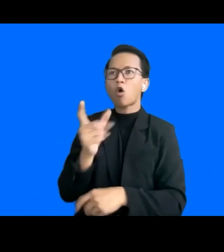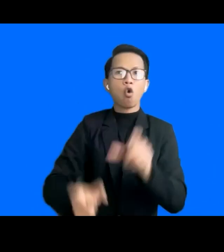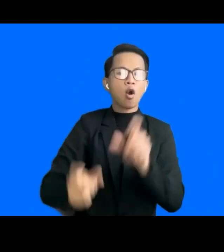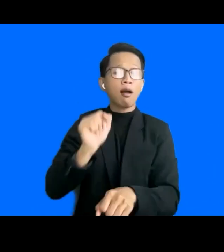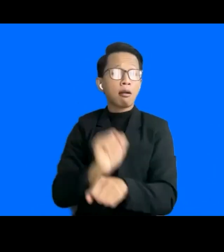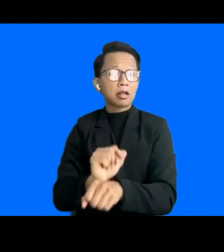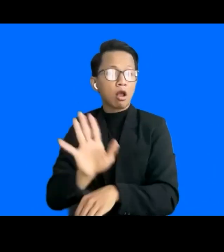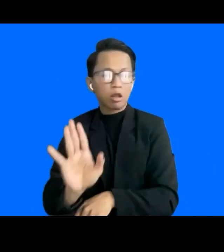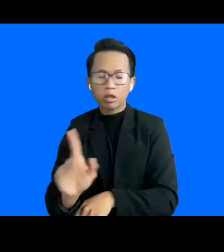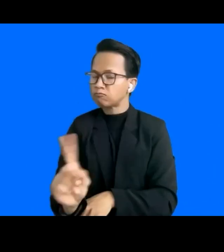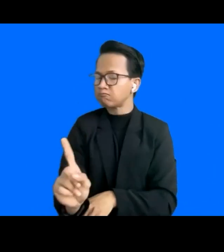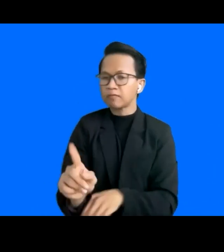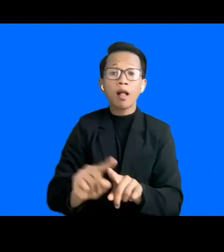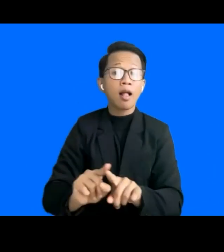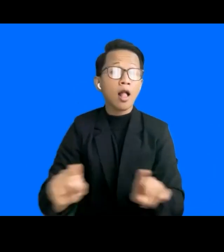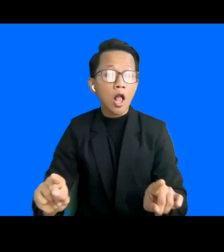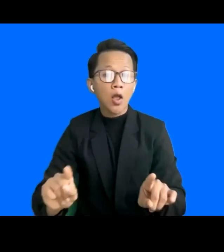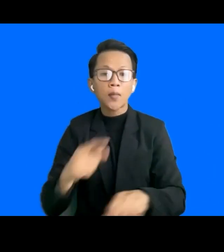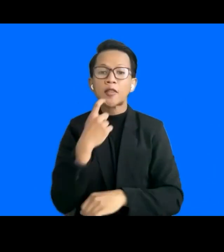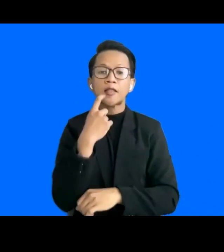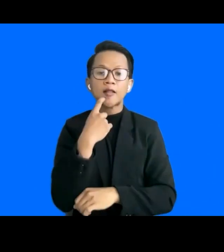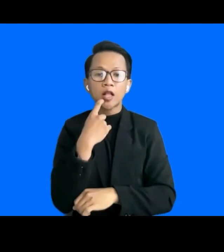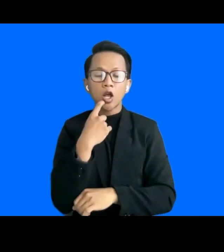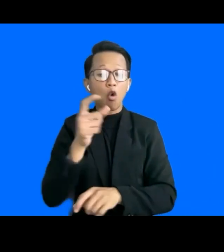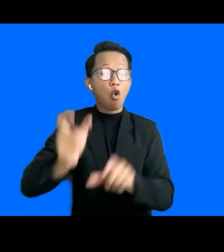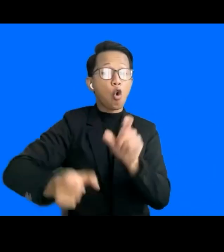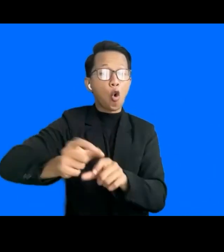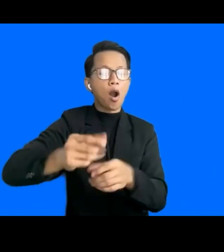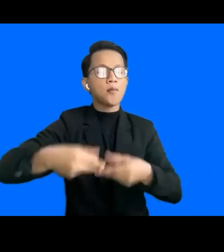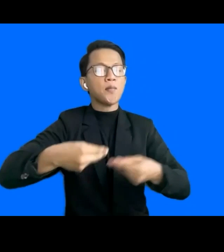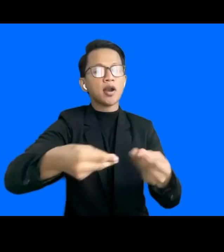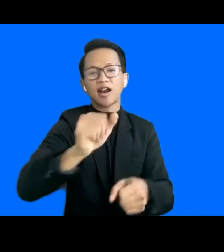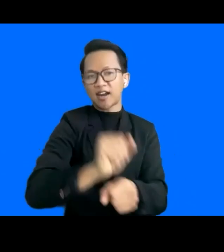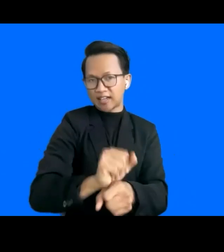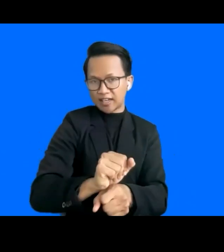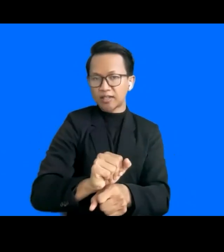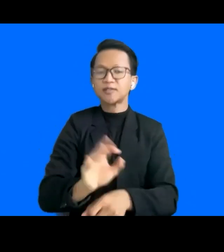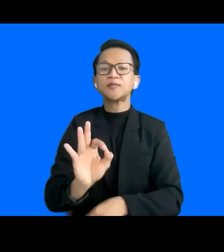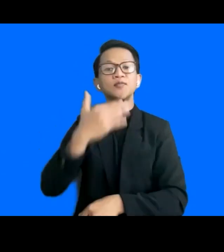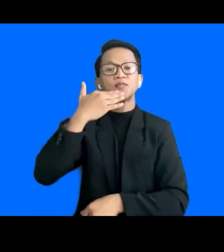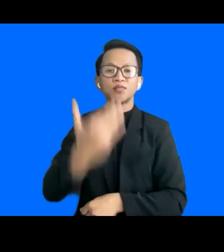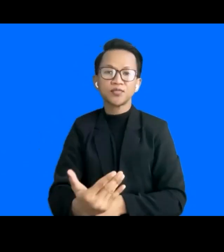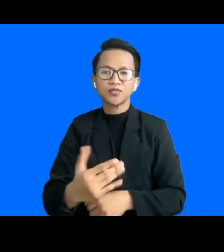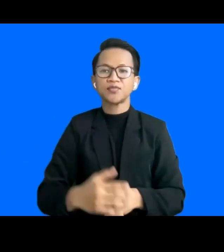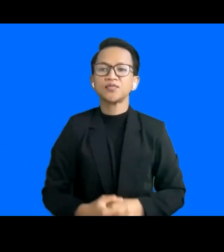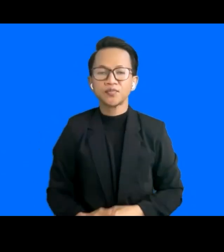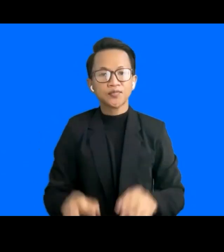mindset is also about the employee's mindset as well. Thank you. Sure. Thank you, Darren.